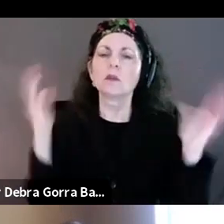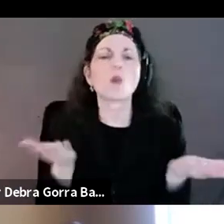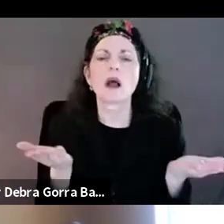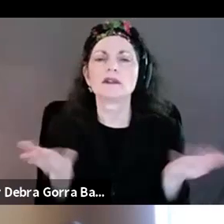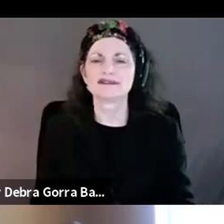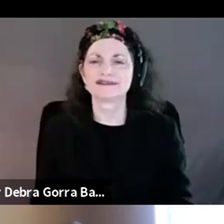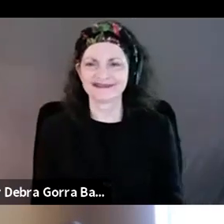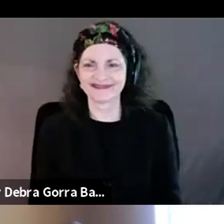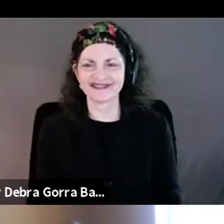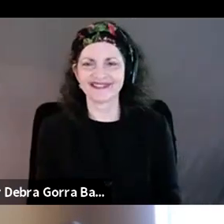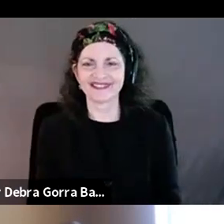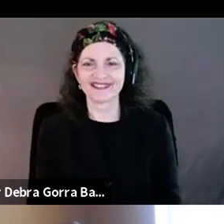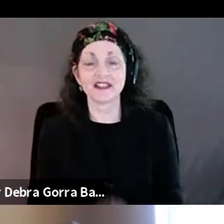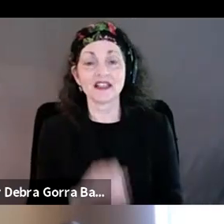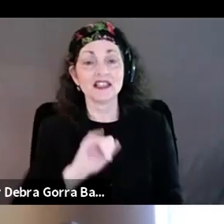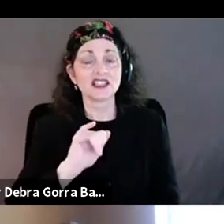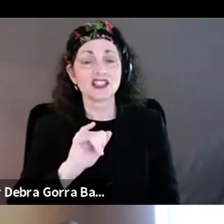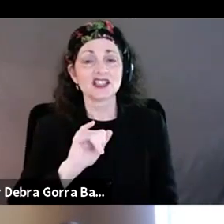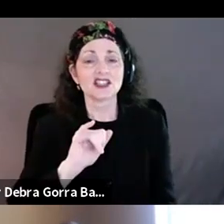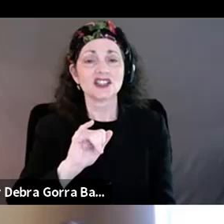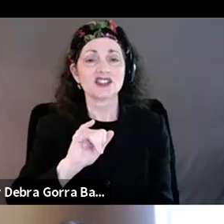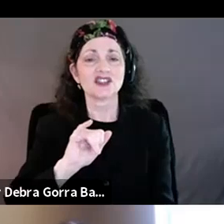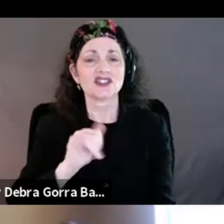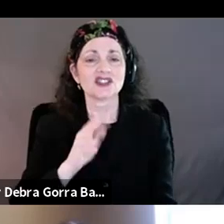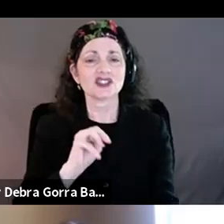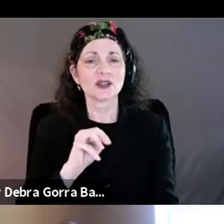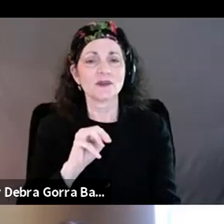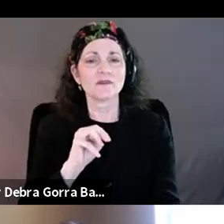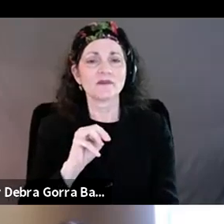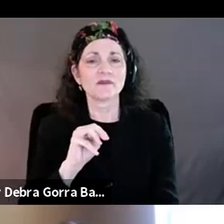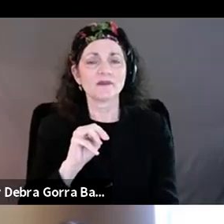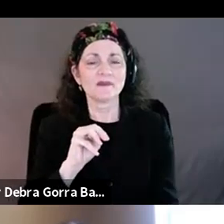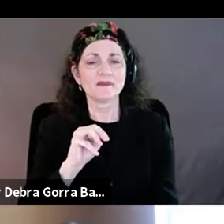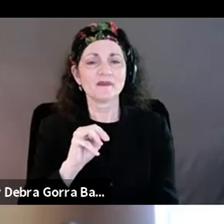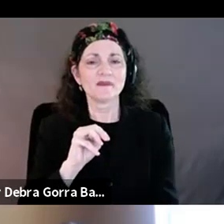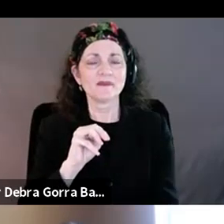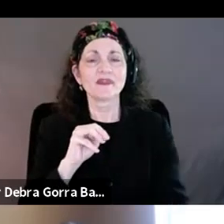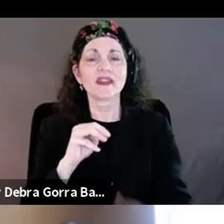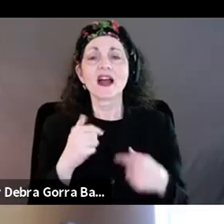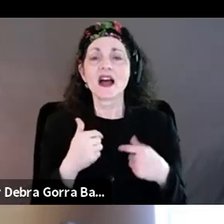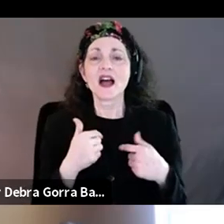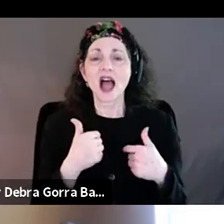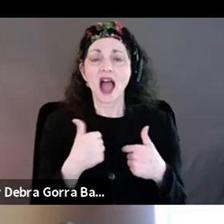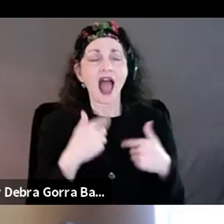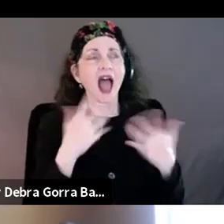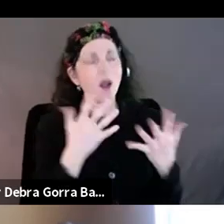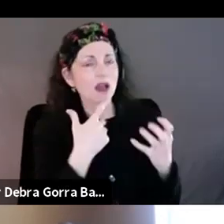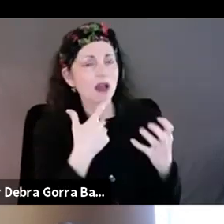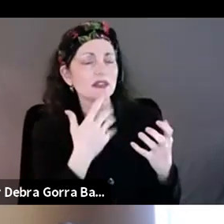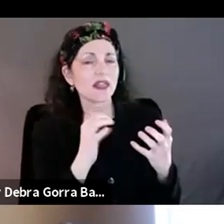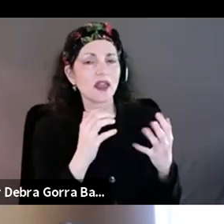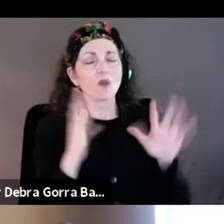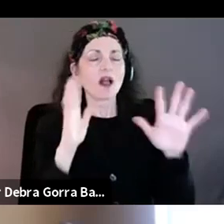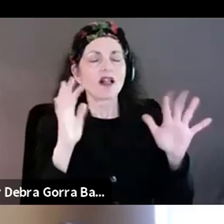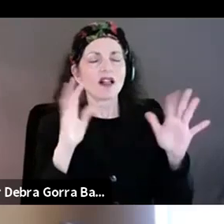I, I, I have to say that we've seen a lot of, first off, so many discussions